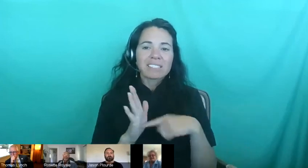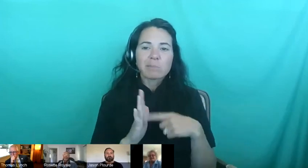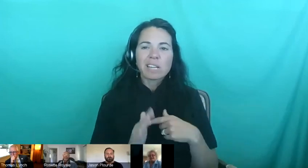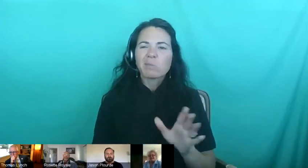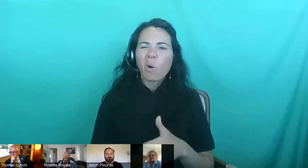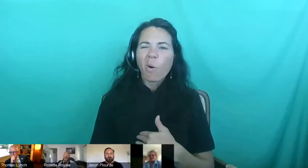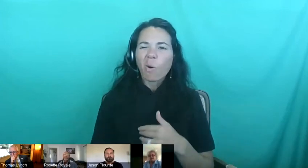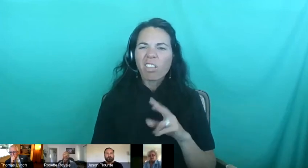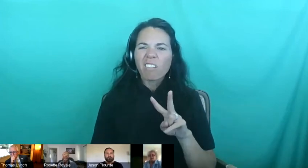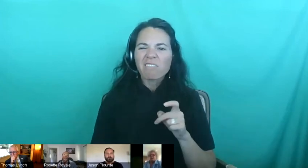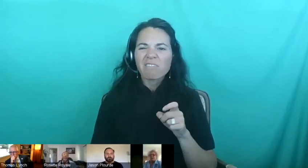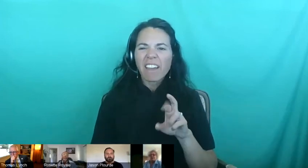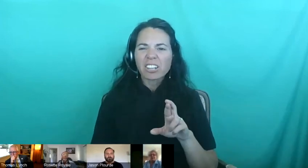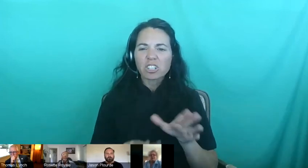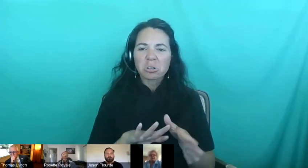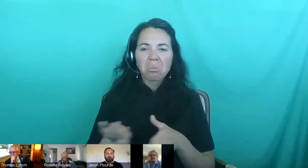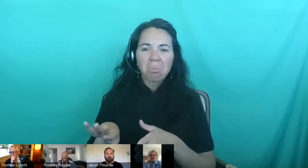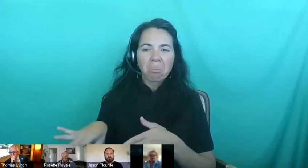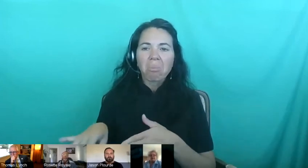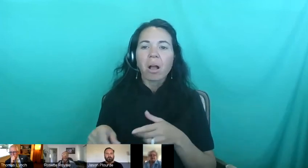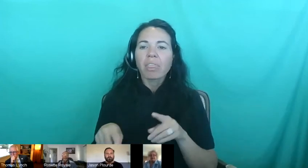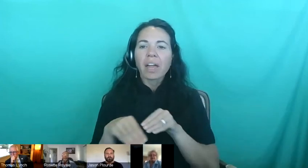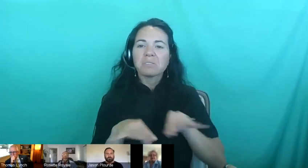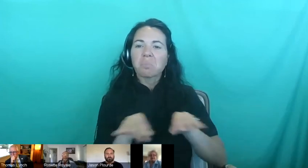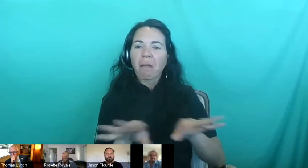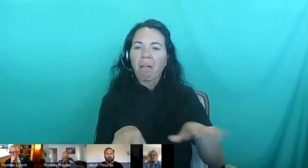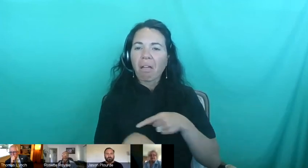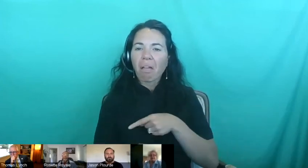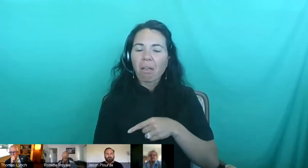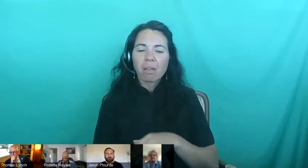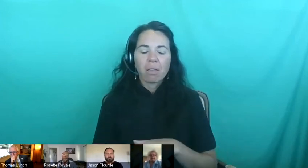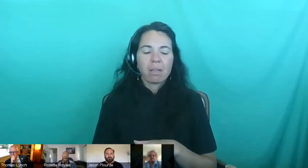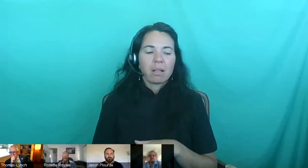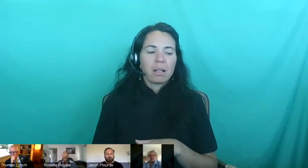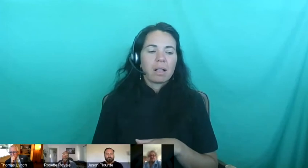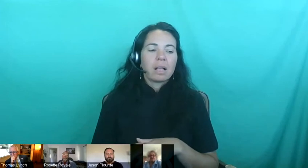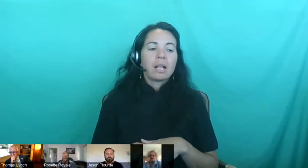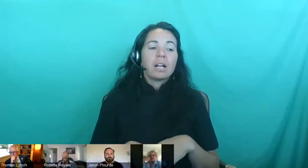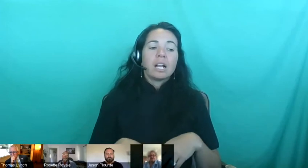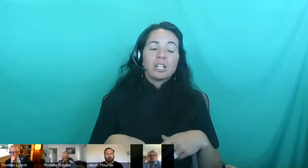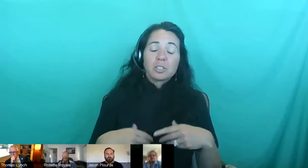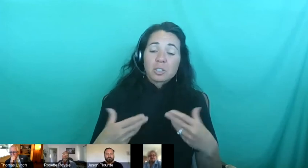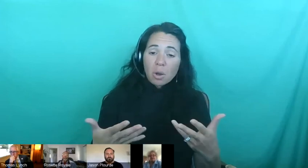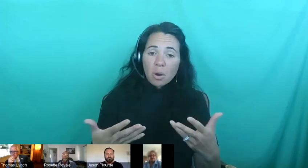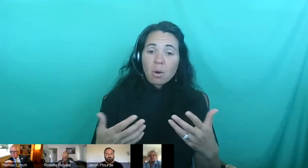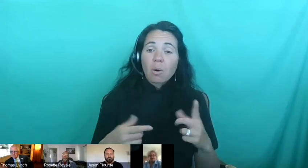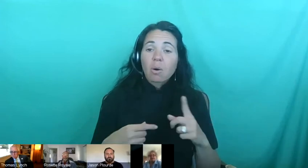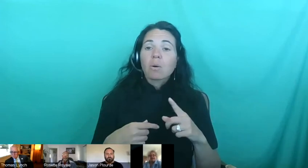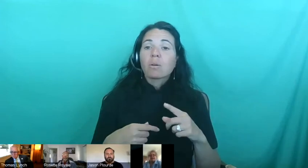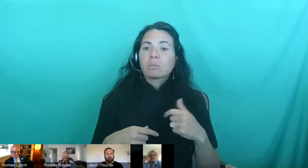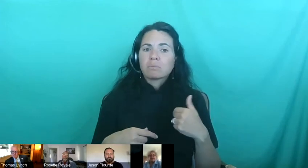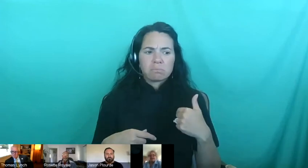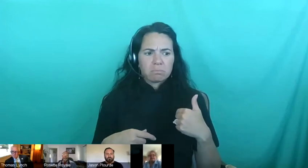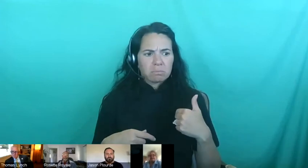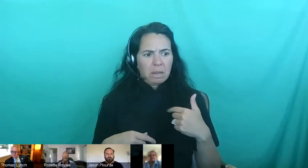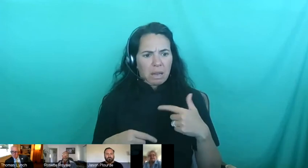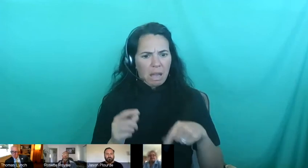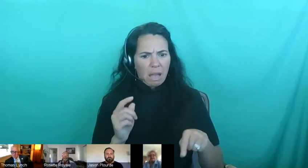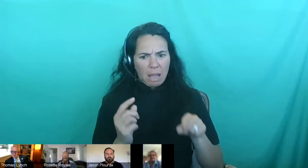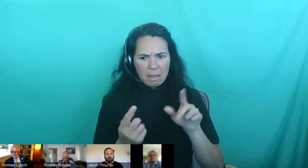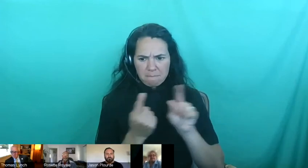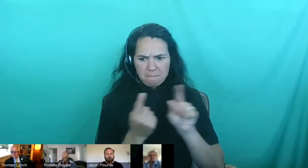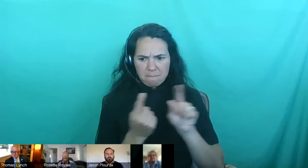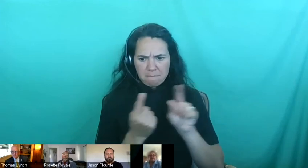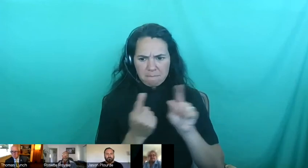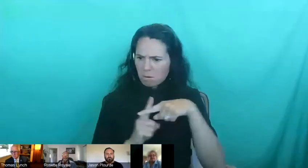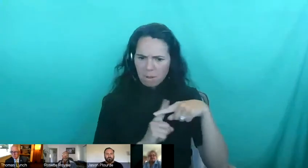And so when I found a few positive women, we started to get together socially, and